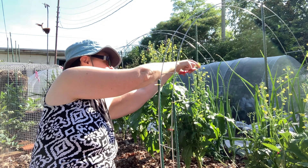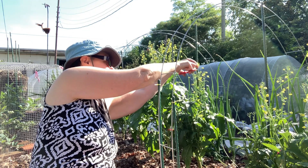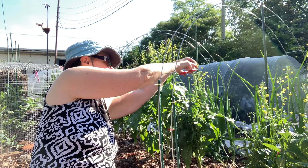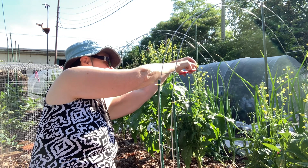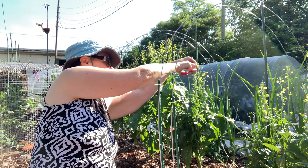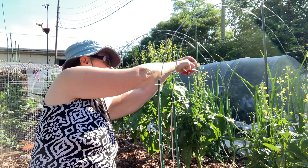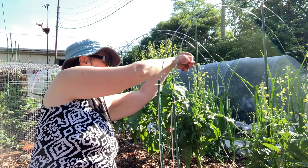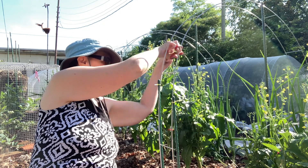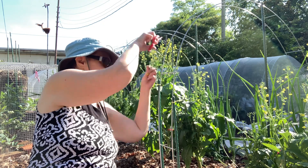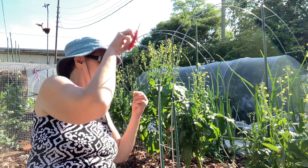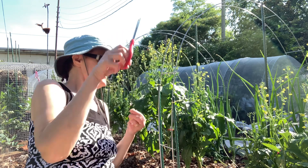salad